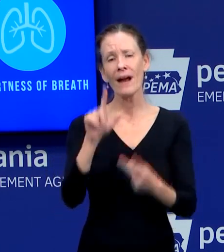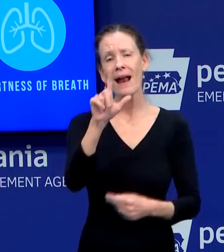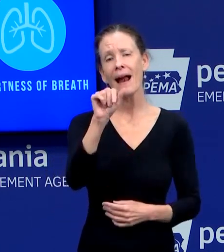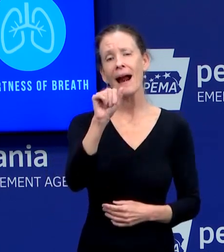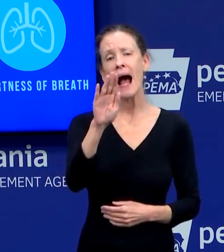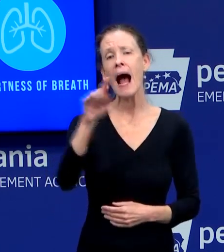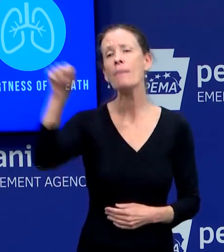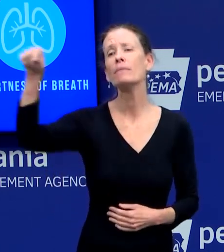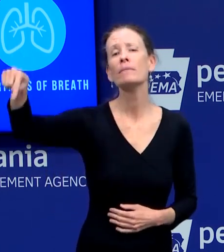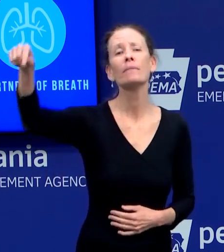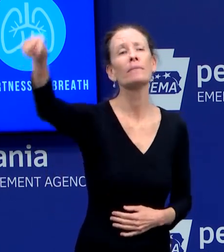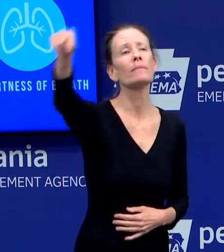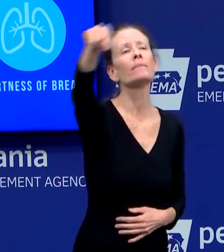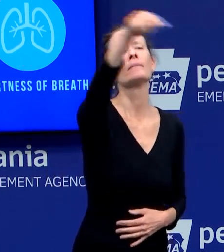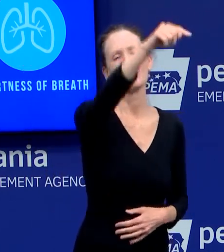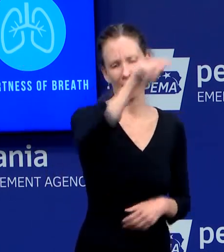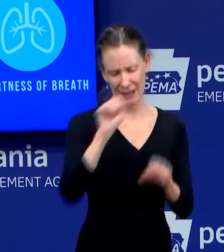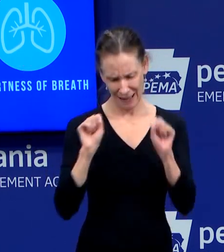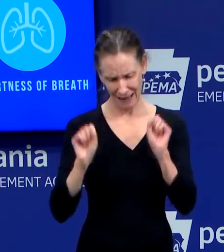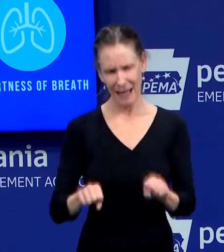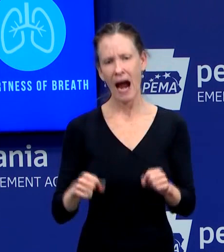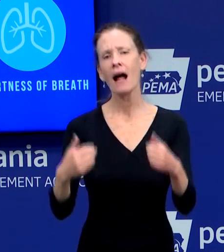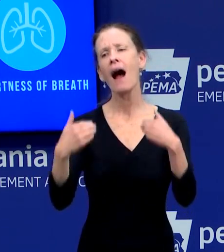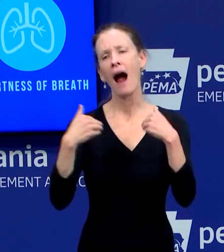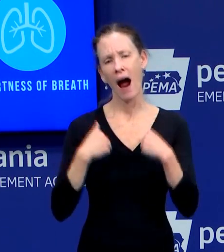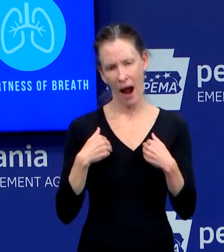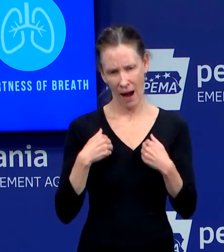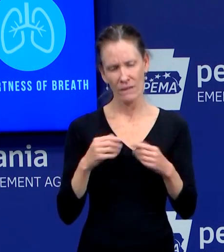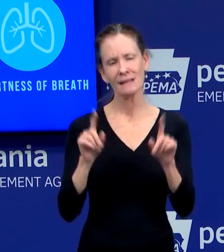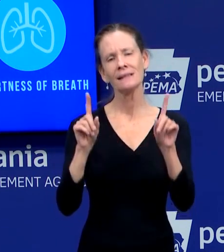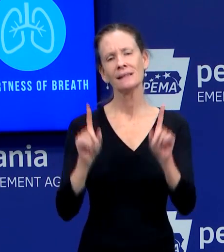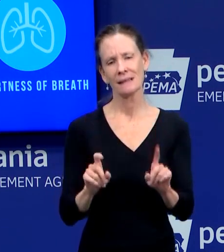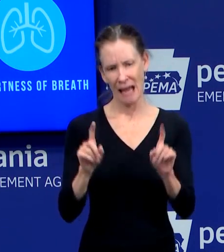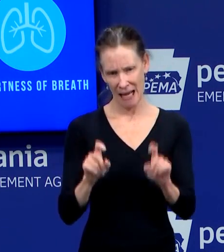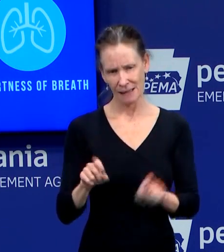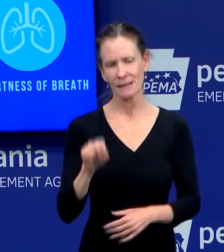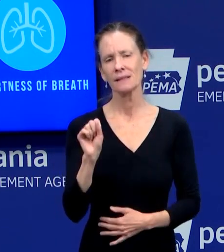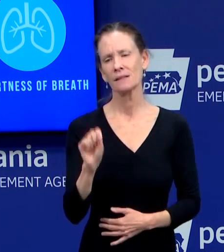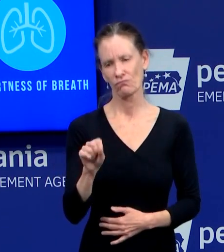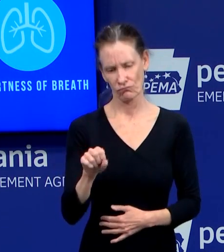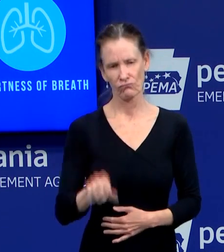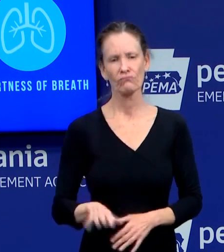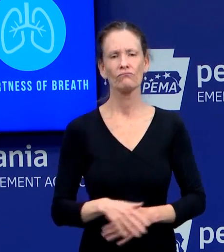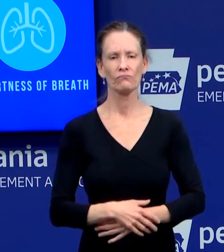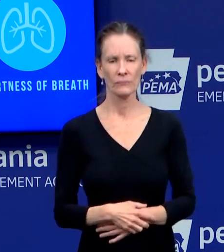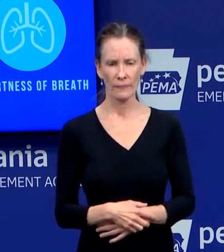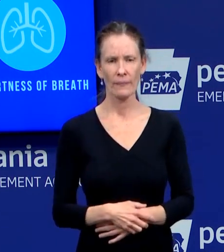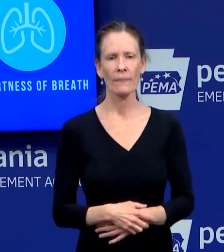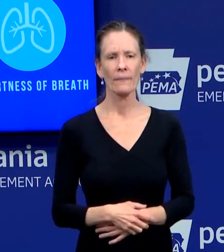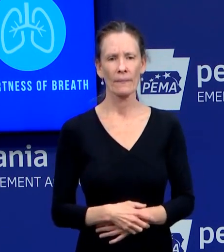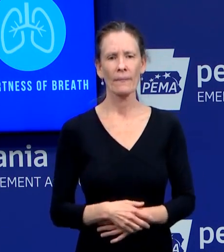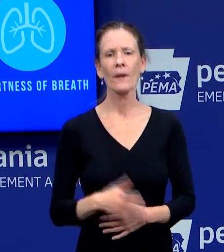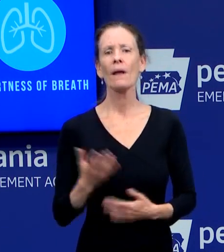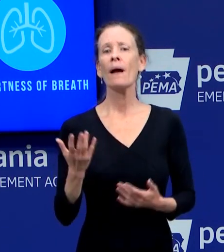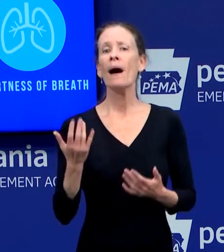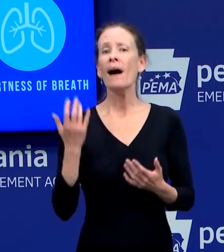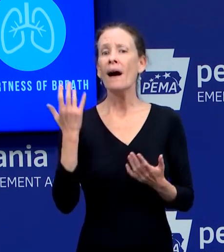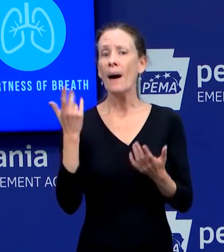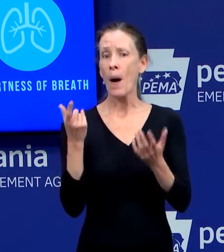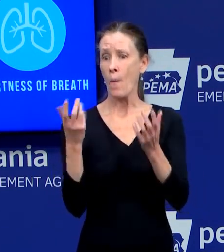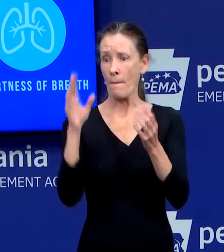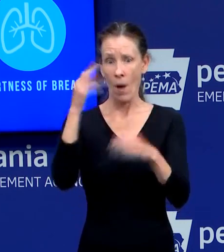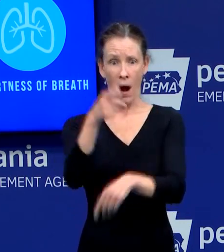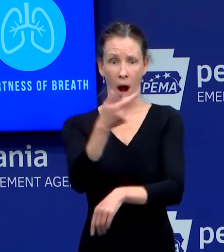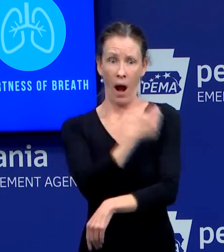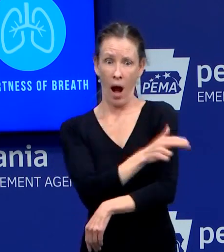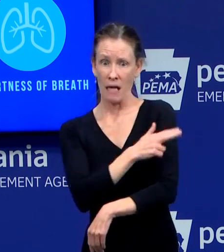and that, that's helpful. It'll be even better when there's the ability to do testing in, in, by the hospital themselves, in